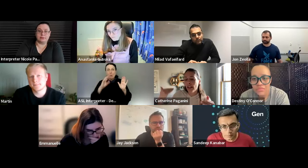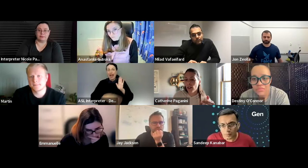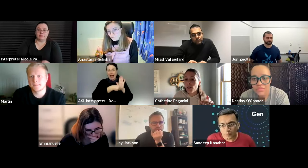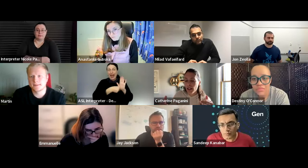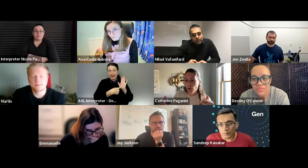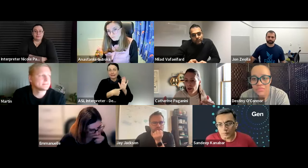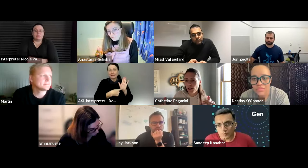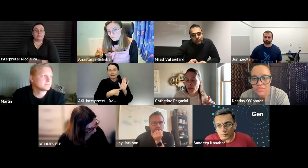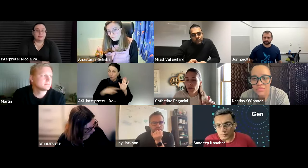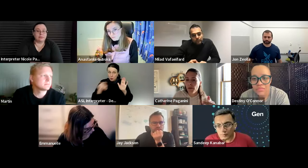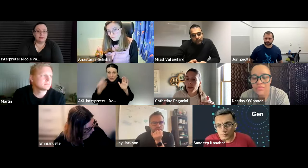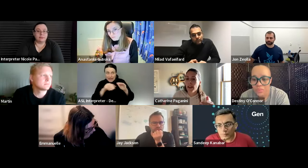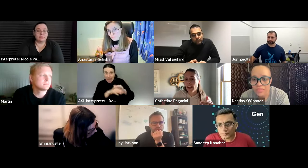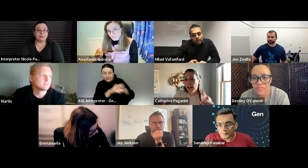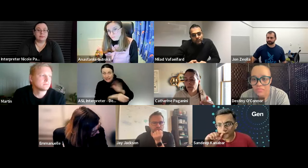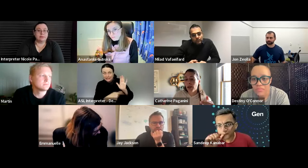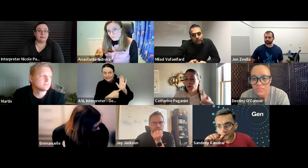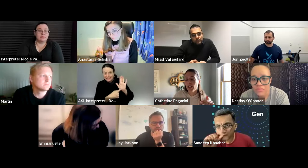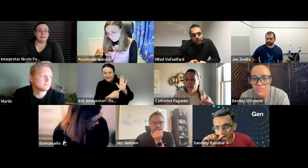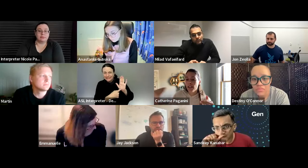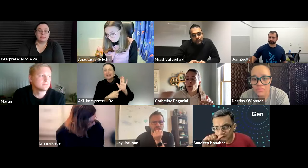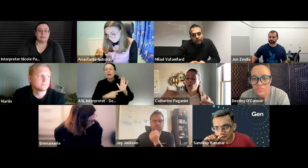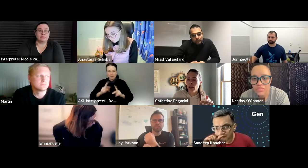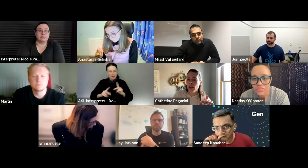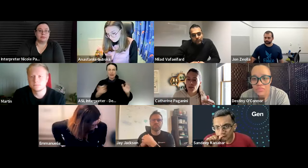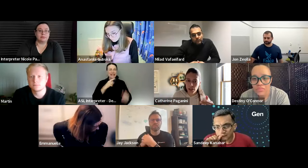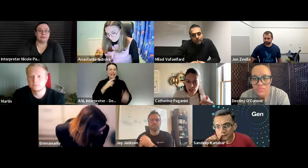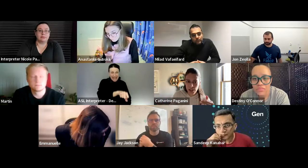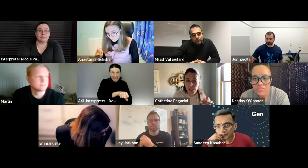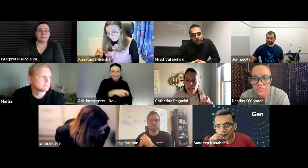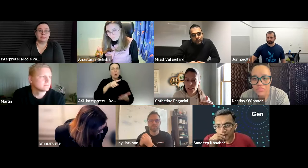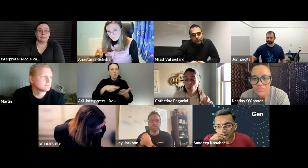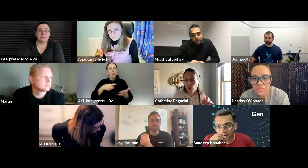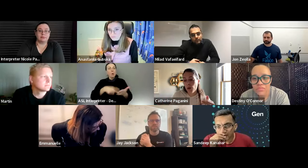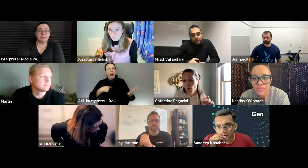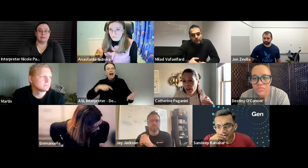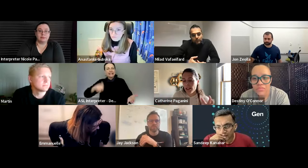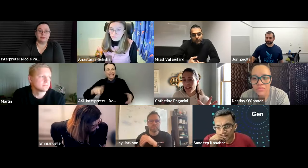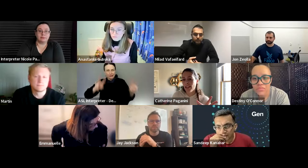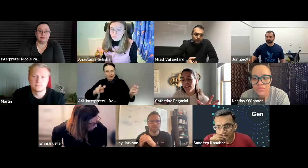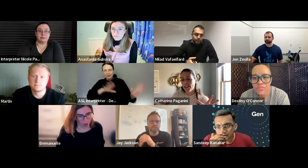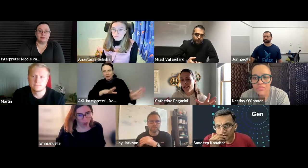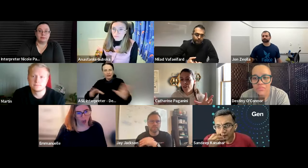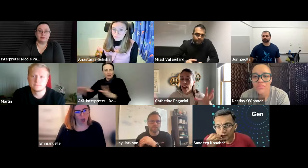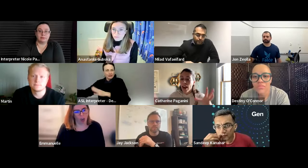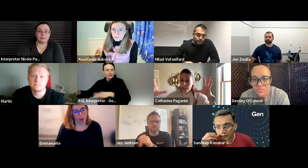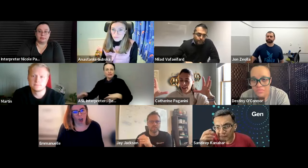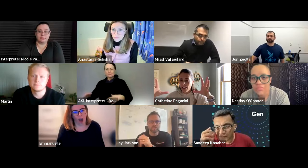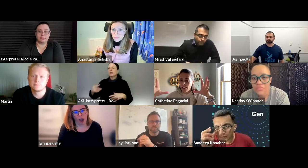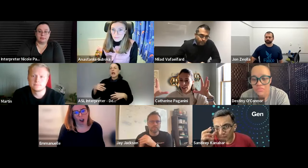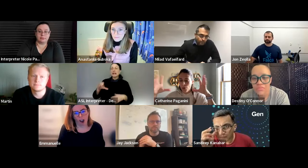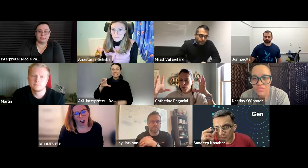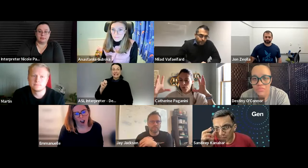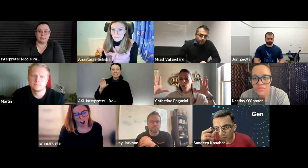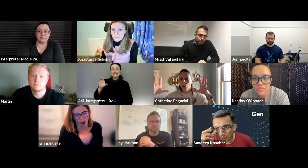so they're going to include that question and then people can say what accessibility they need and what we want is that the cncf